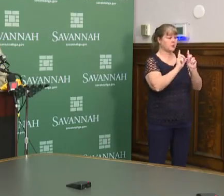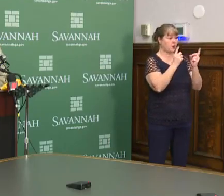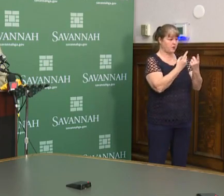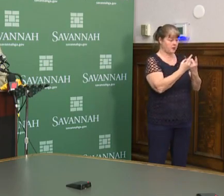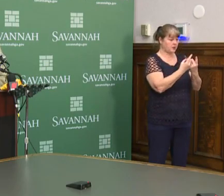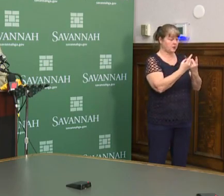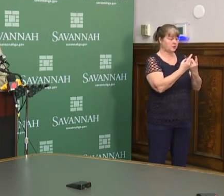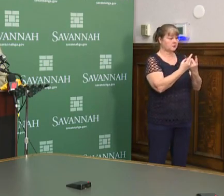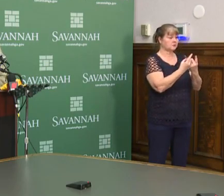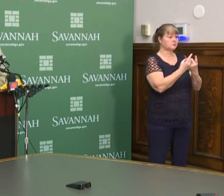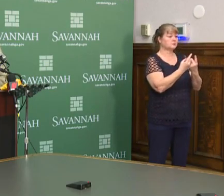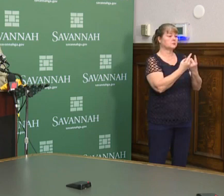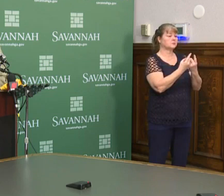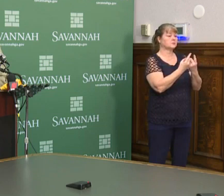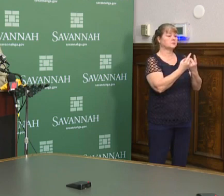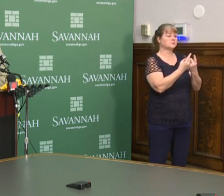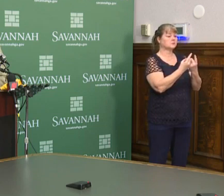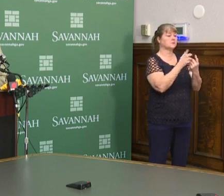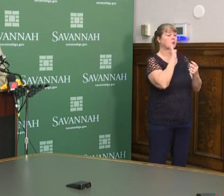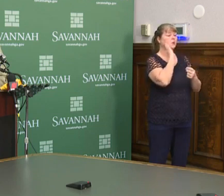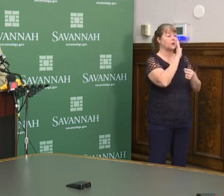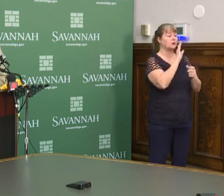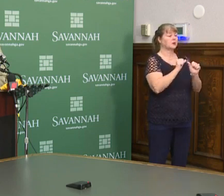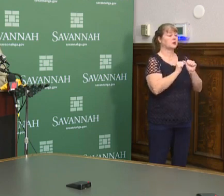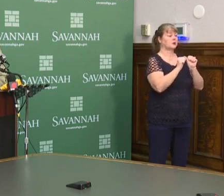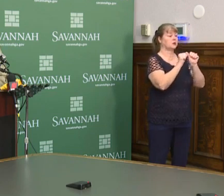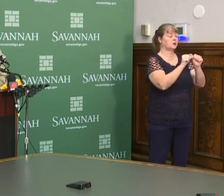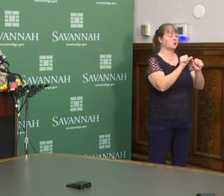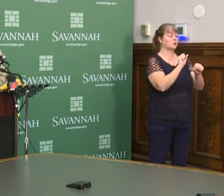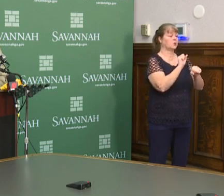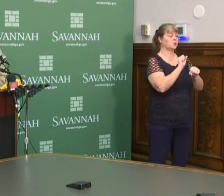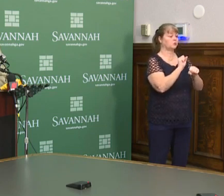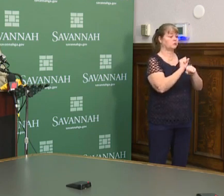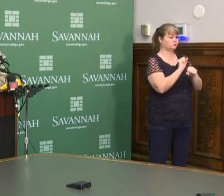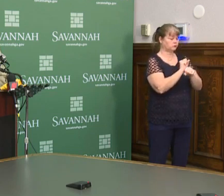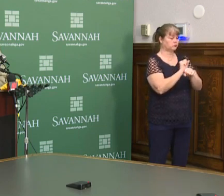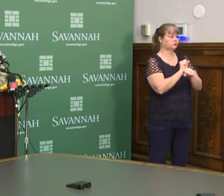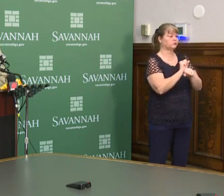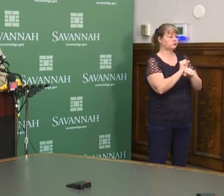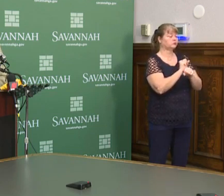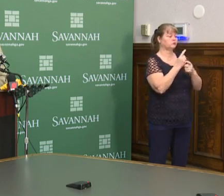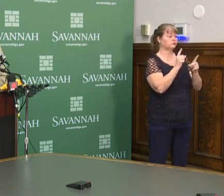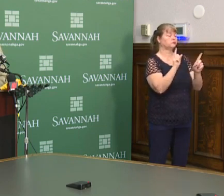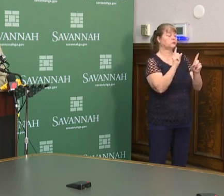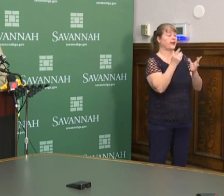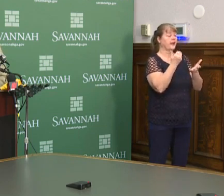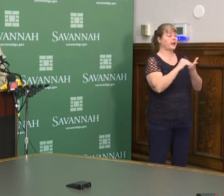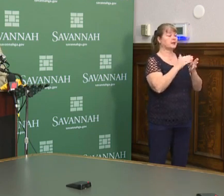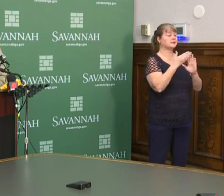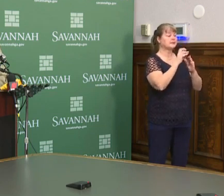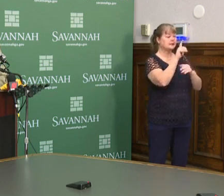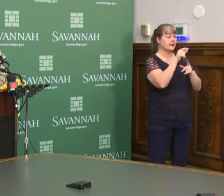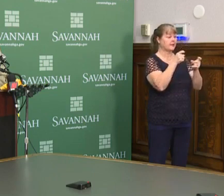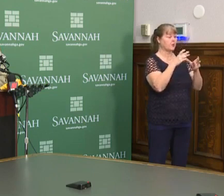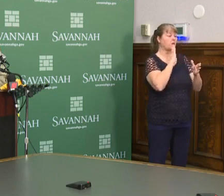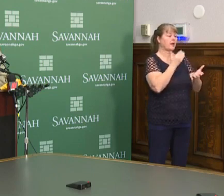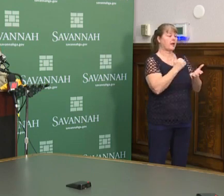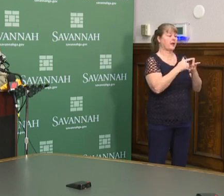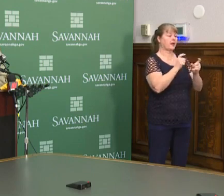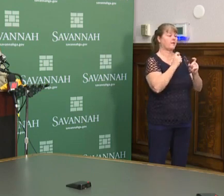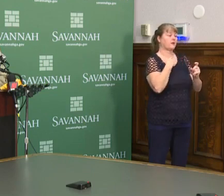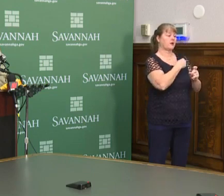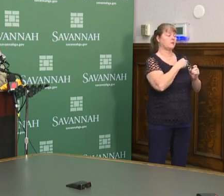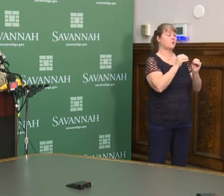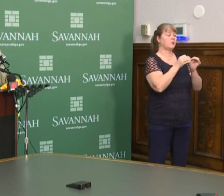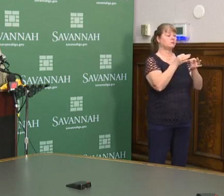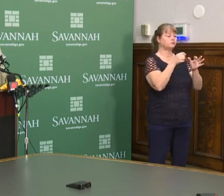will be continuing to work and again the city manager will give some direction later on